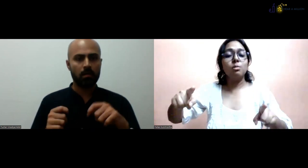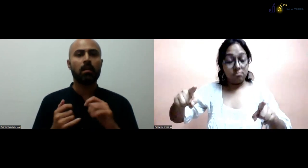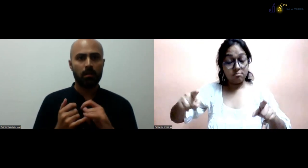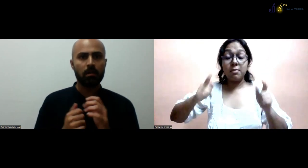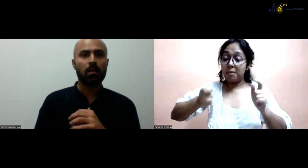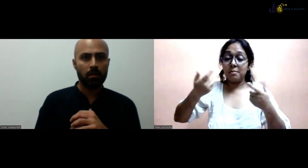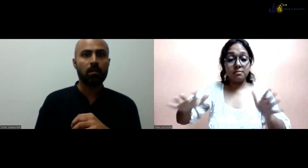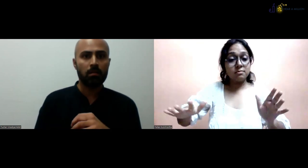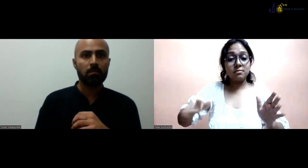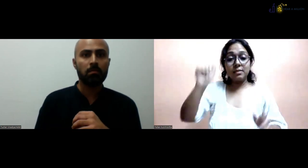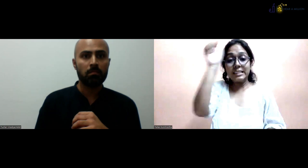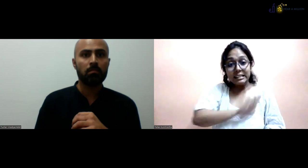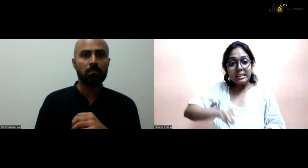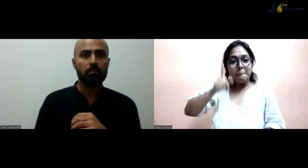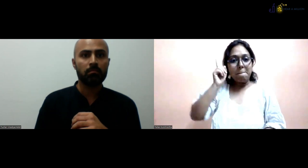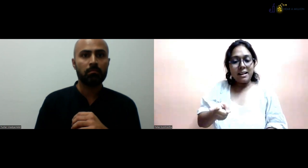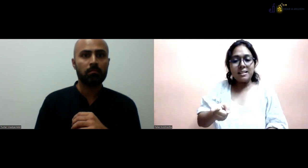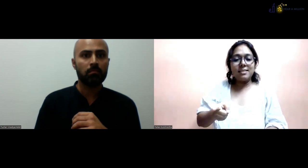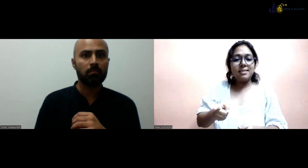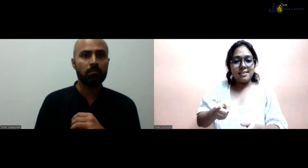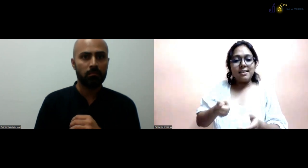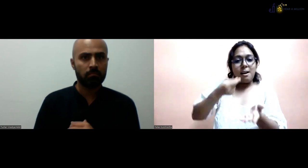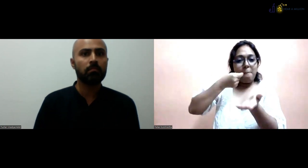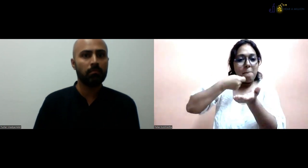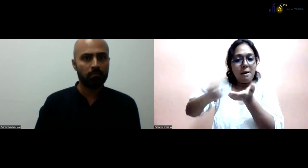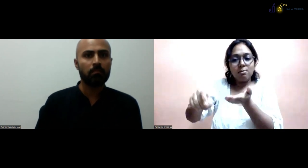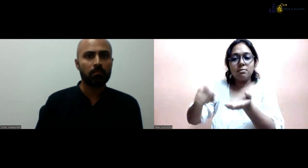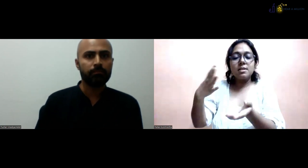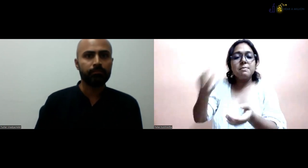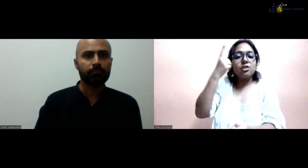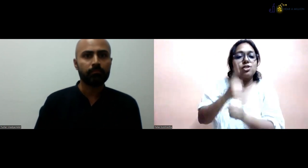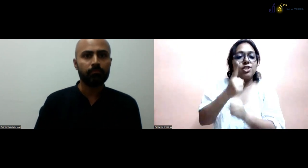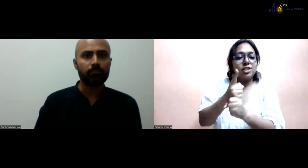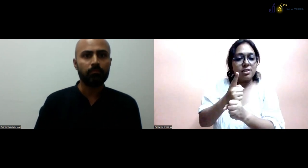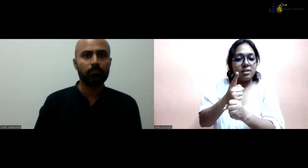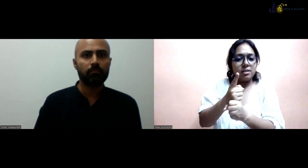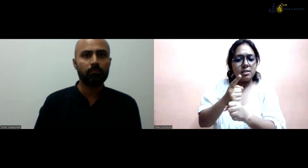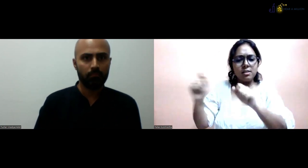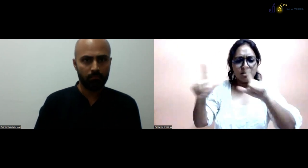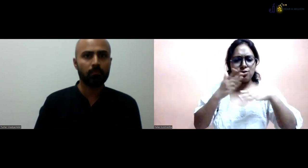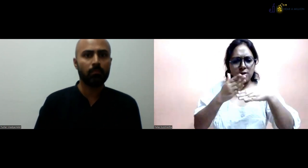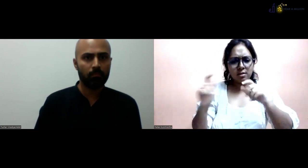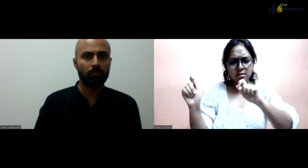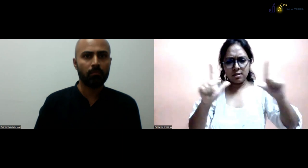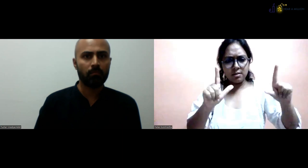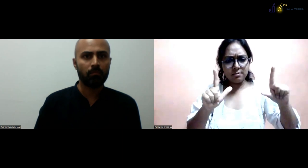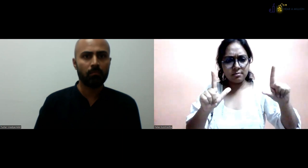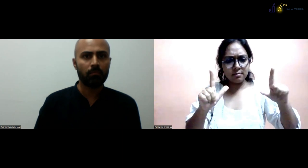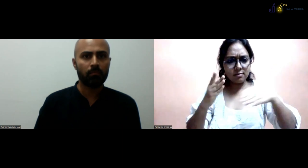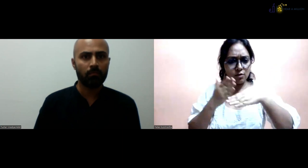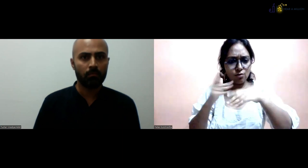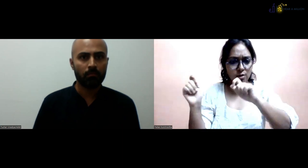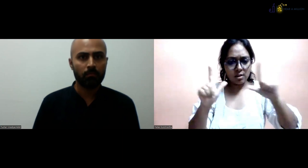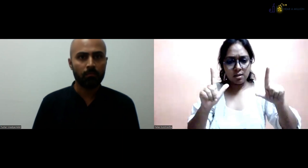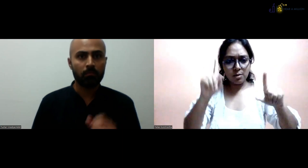the Supreme Court will be announcing they have approved that they need special